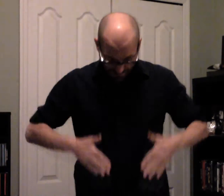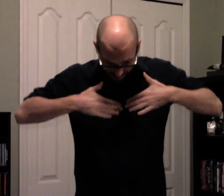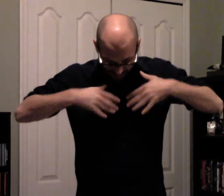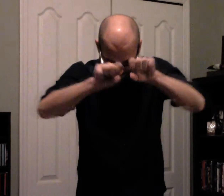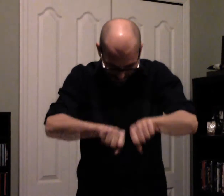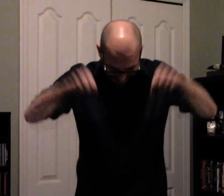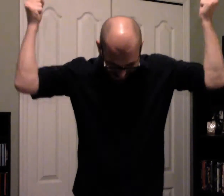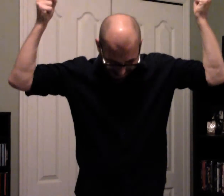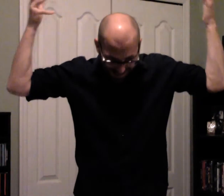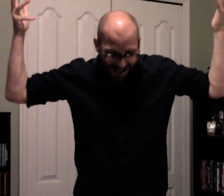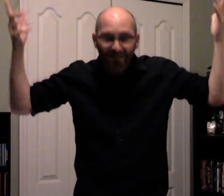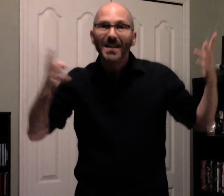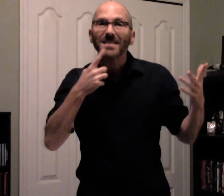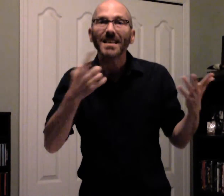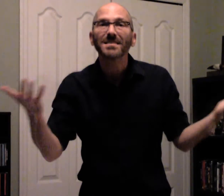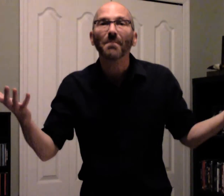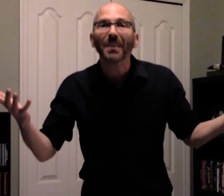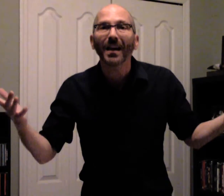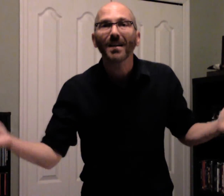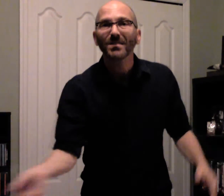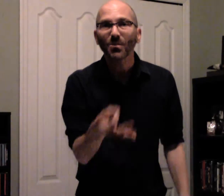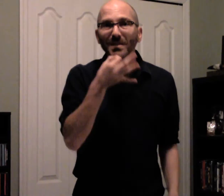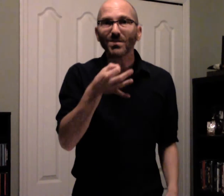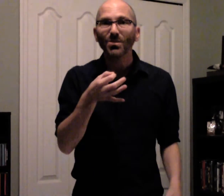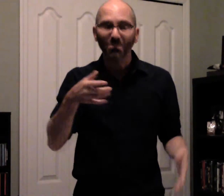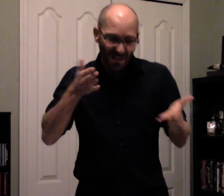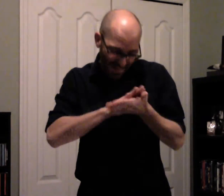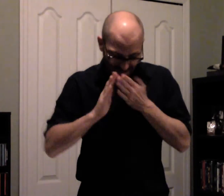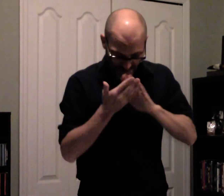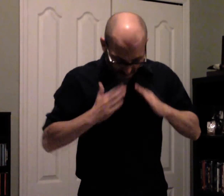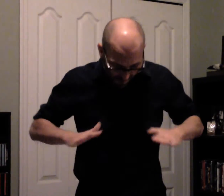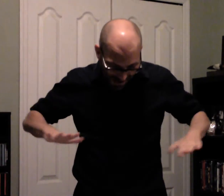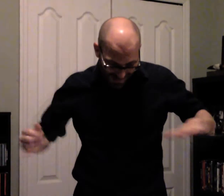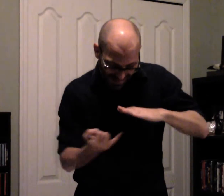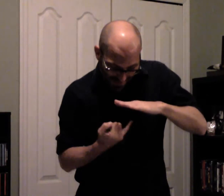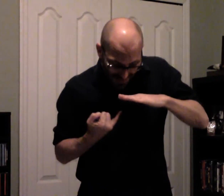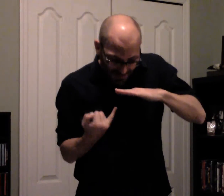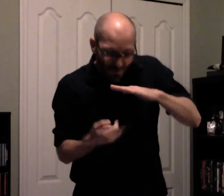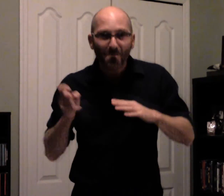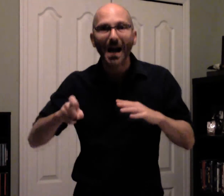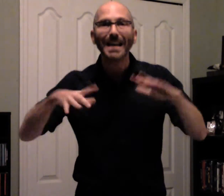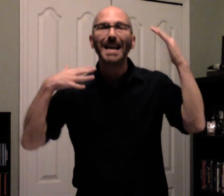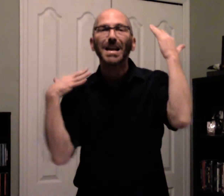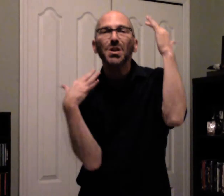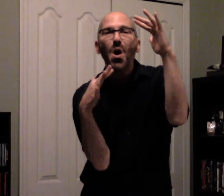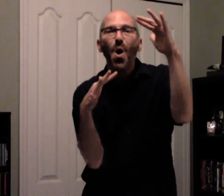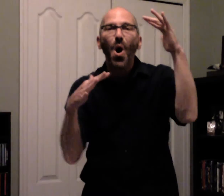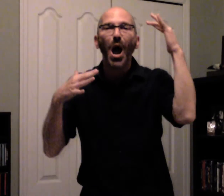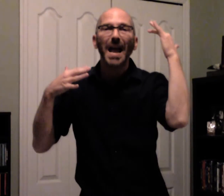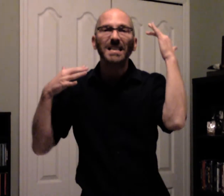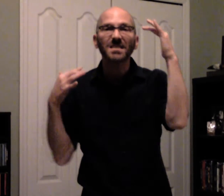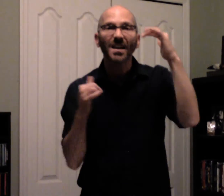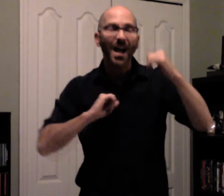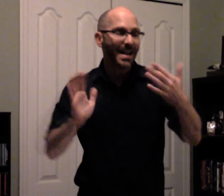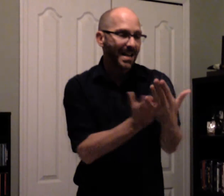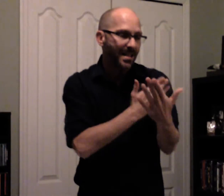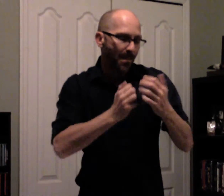my arm, break it in half Say something, do it soon, it's too quiet in this room I need noise, I need the